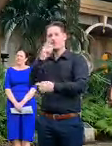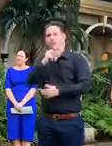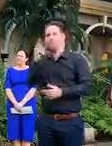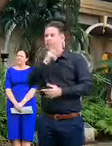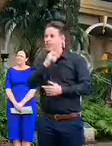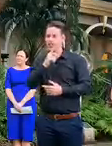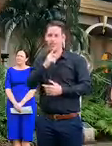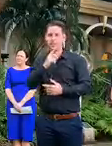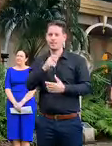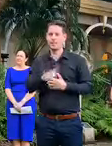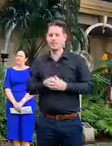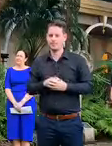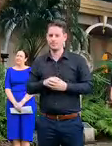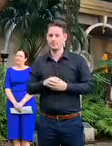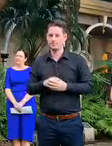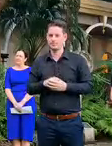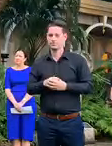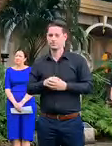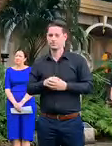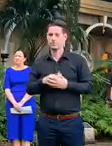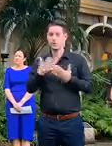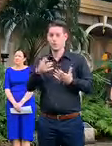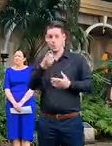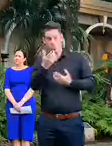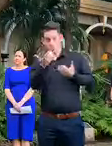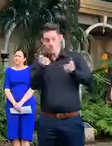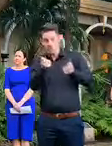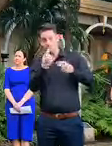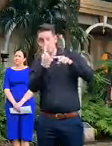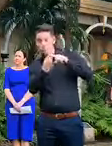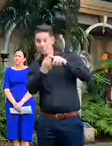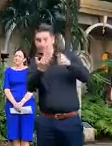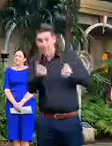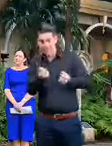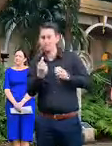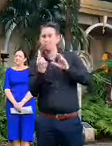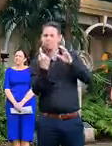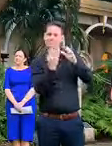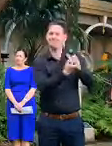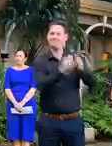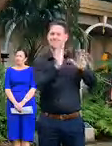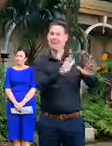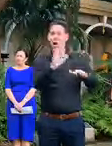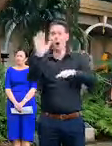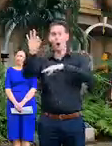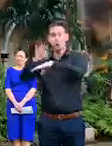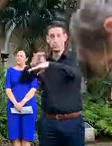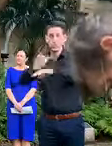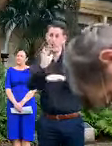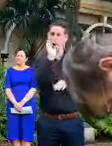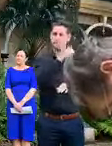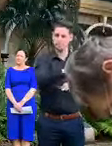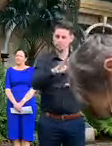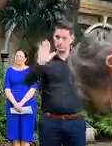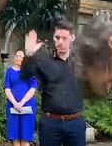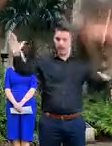people who have it and that's why first of all people we know who have it need to be isolated either in hospital or at home people who we suspect